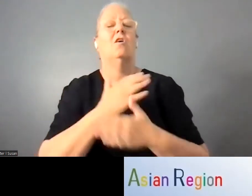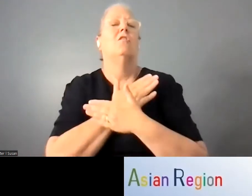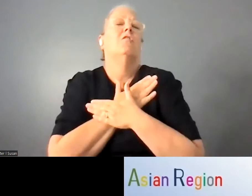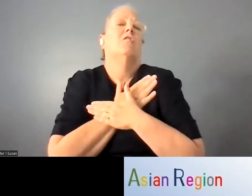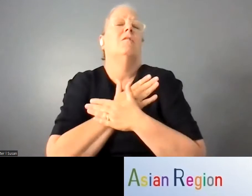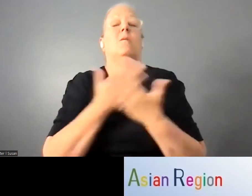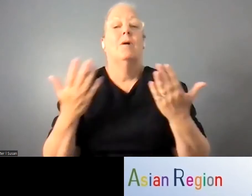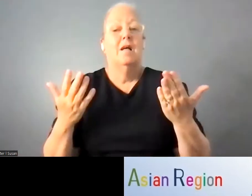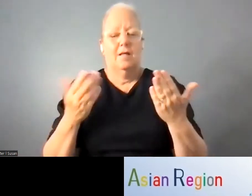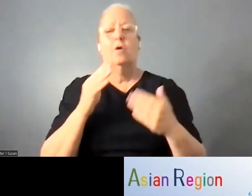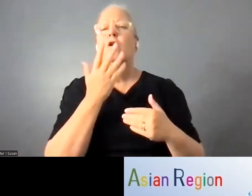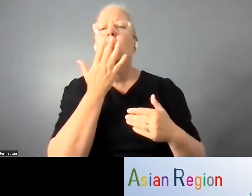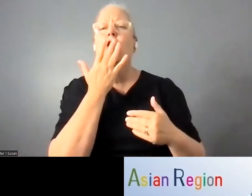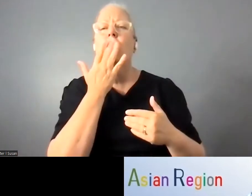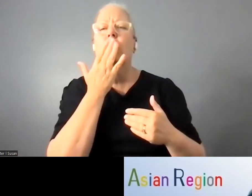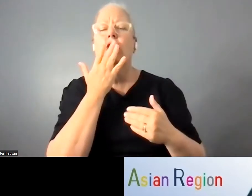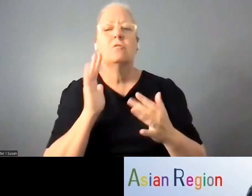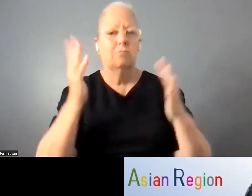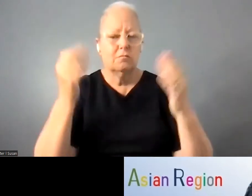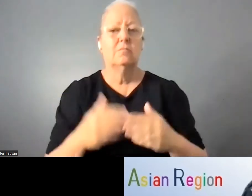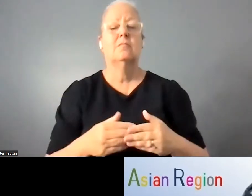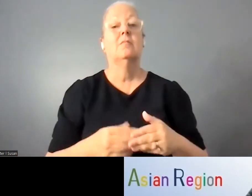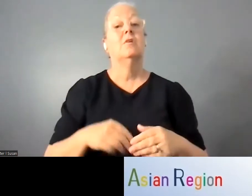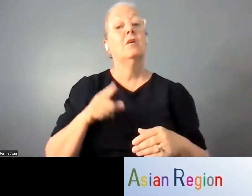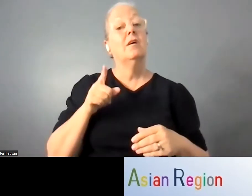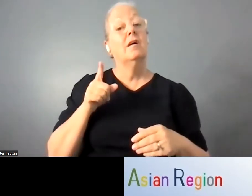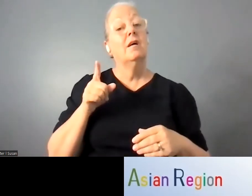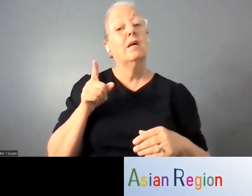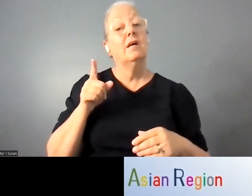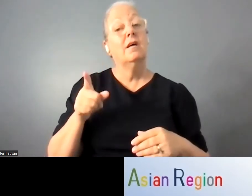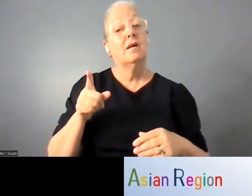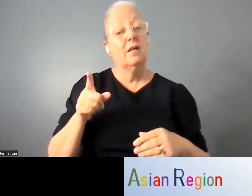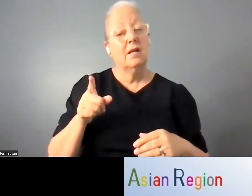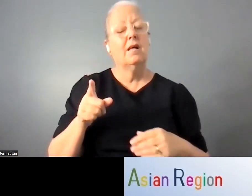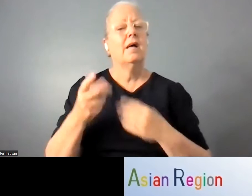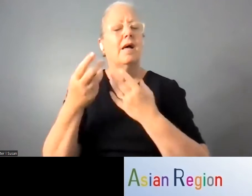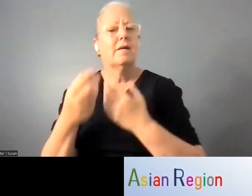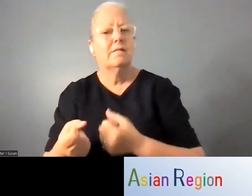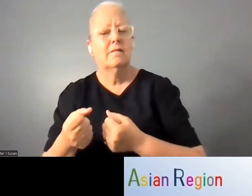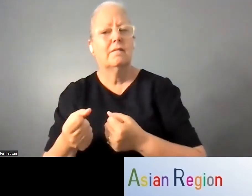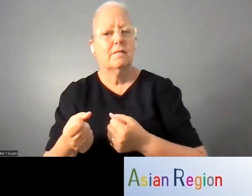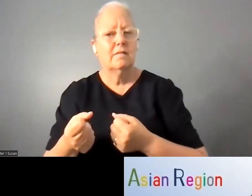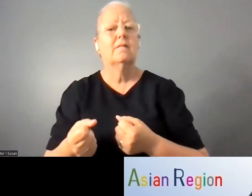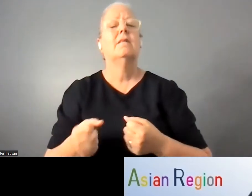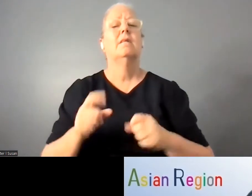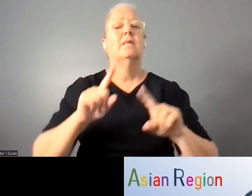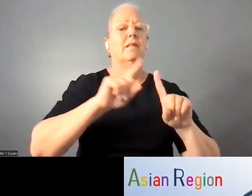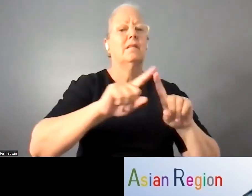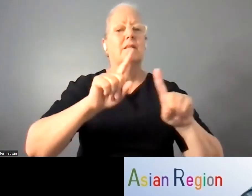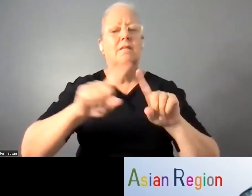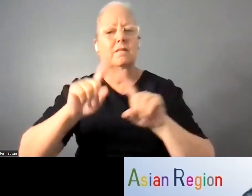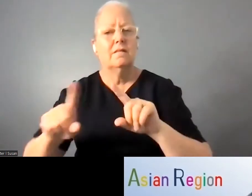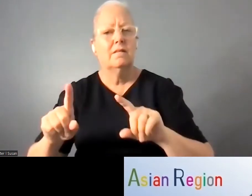Throughout her schooling, Asha has brought home numerous first